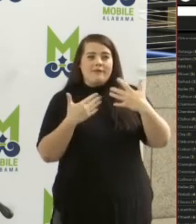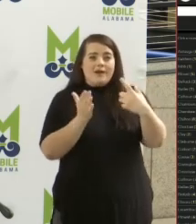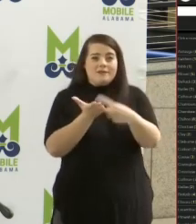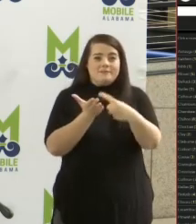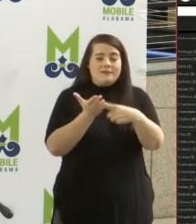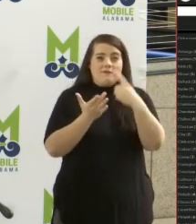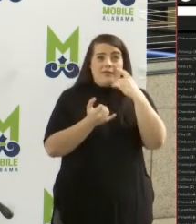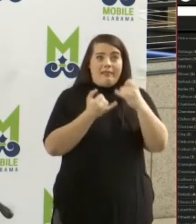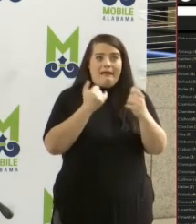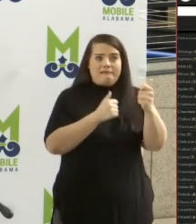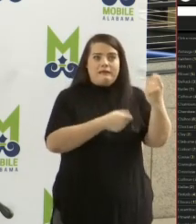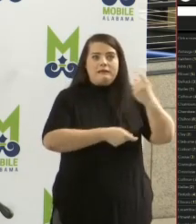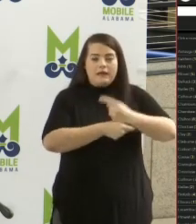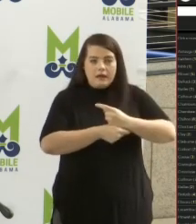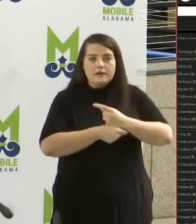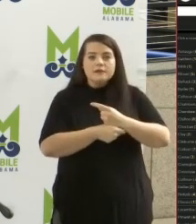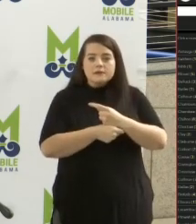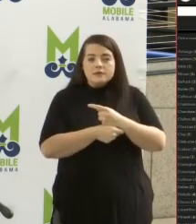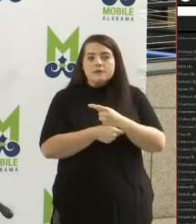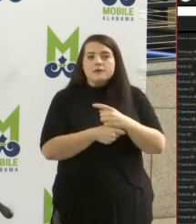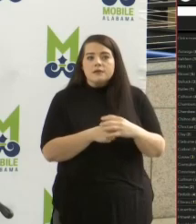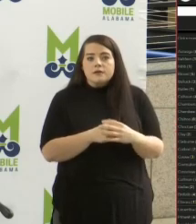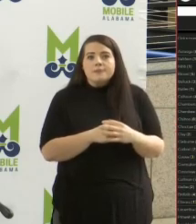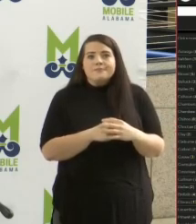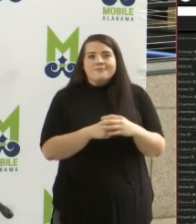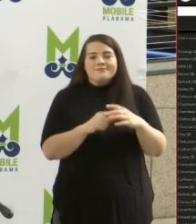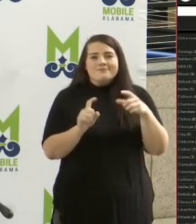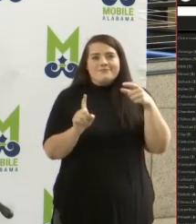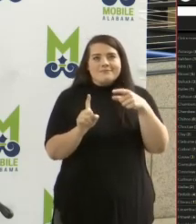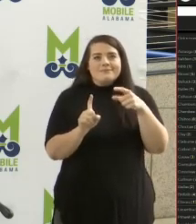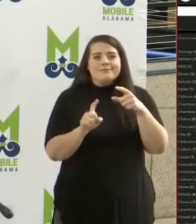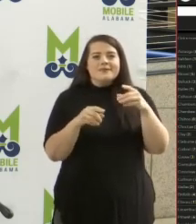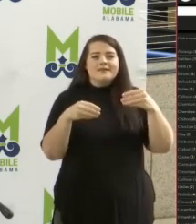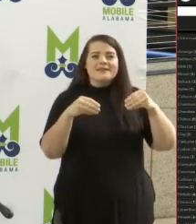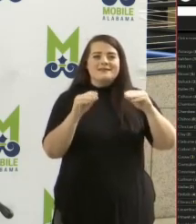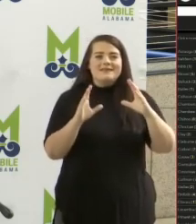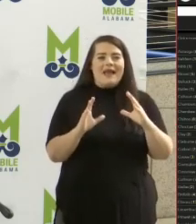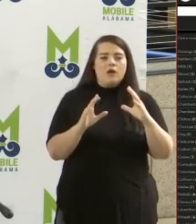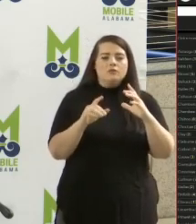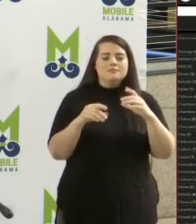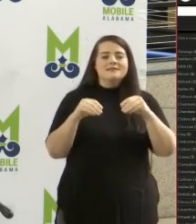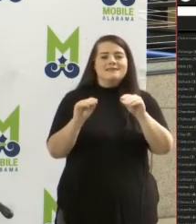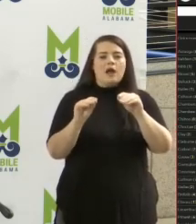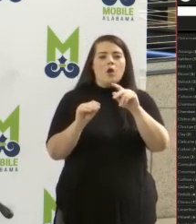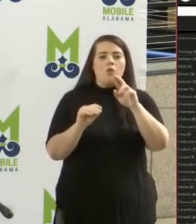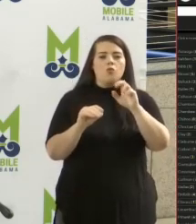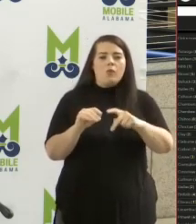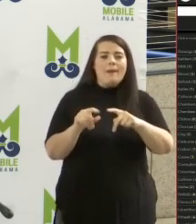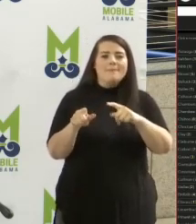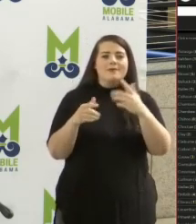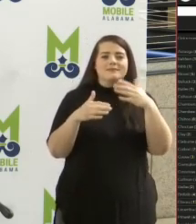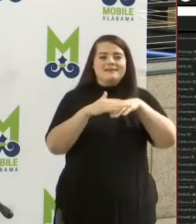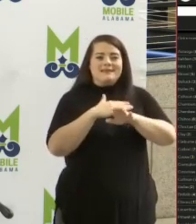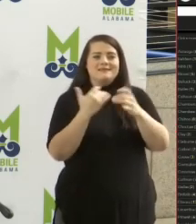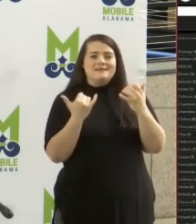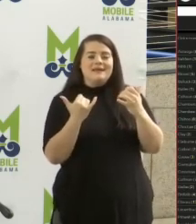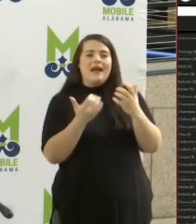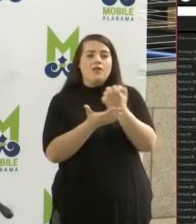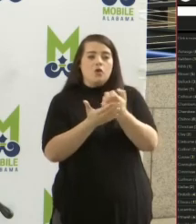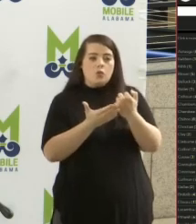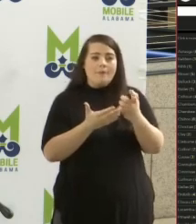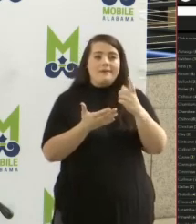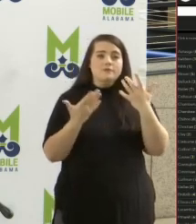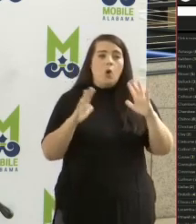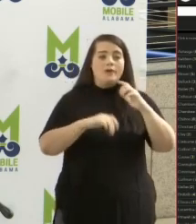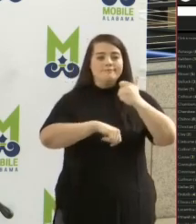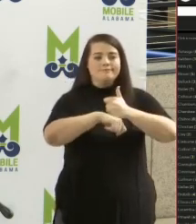10 days. The sales representative from Thermo Fisher was in today. The equipment is